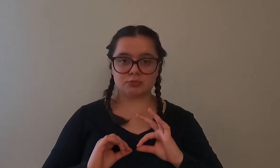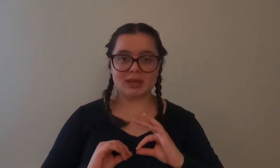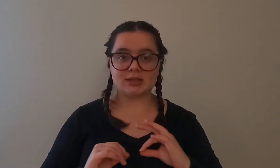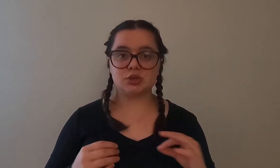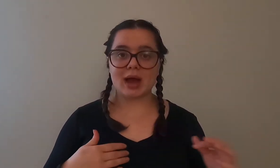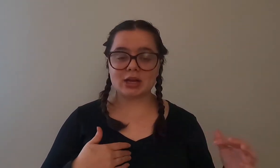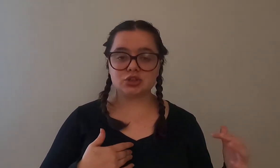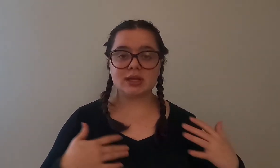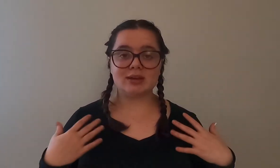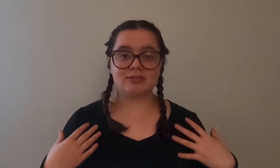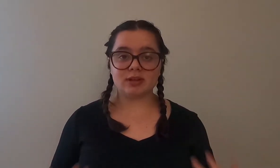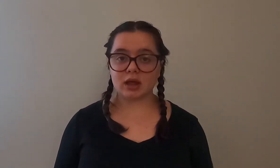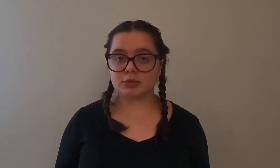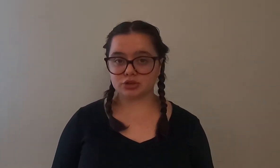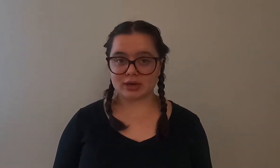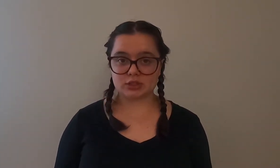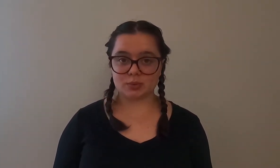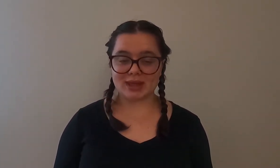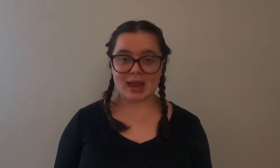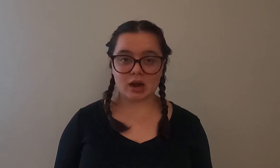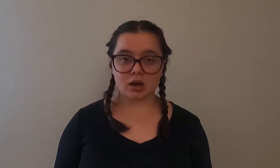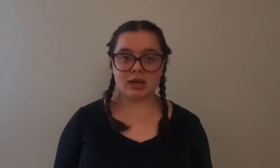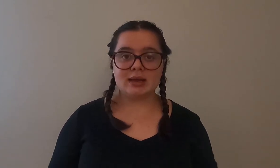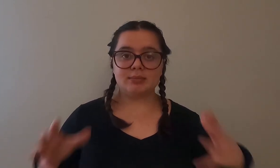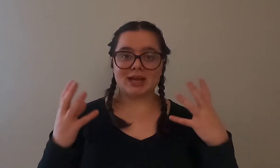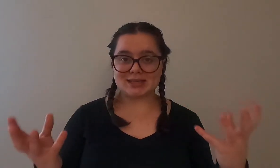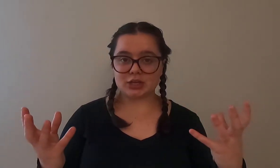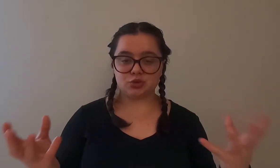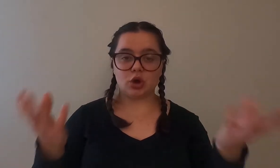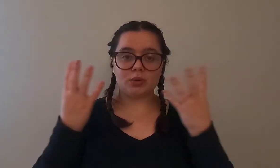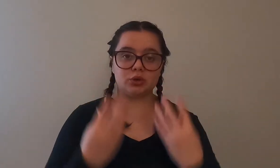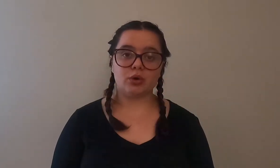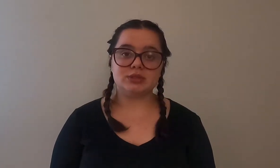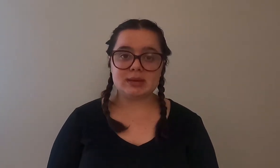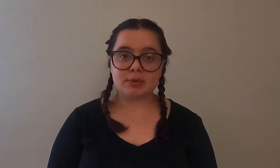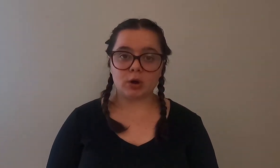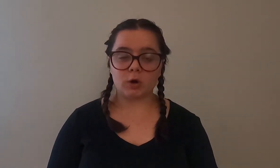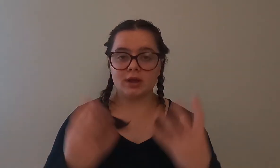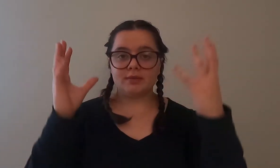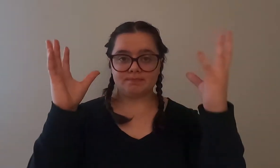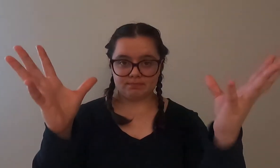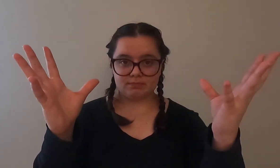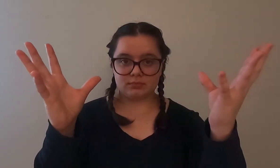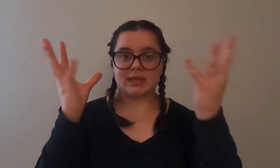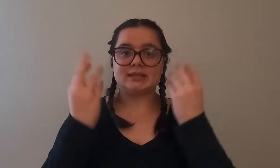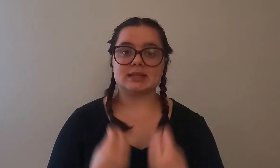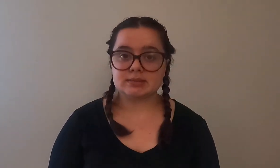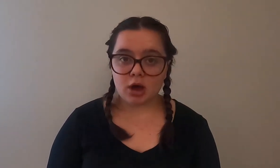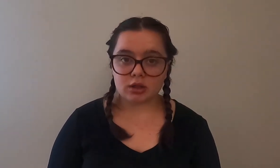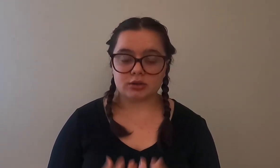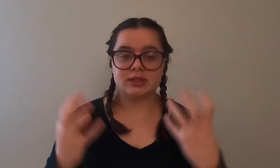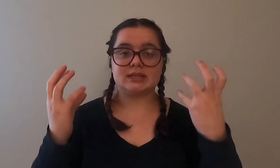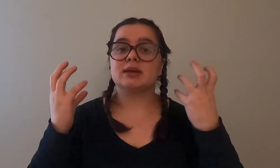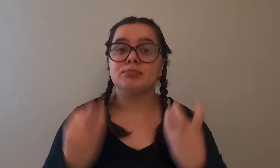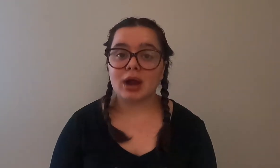because you actually can fill up your dry suit with air because as you know when you go deeper things get smaller things compress